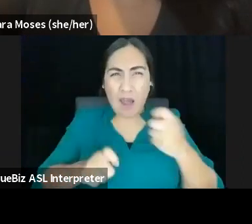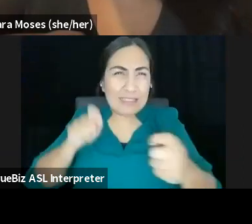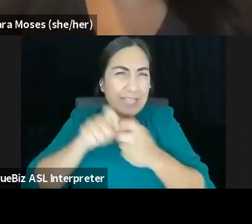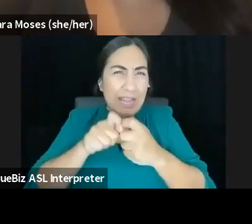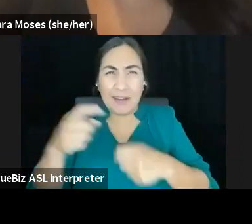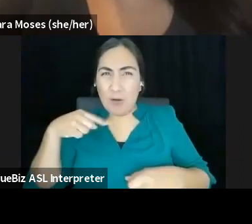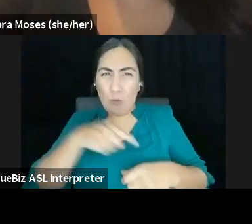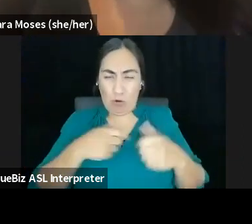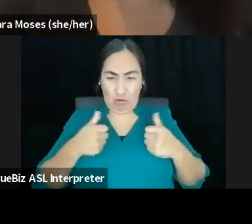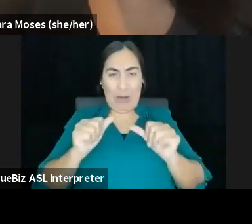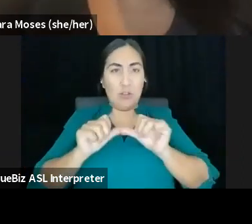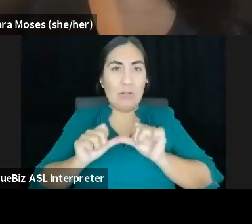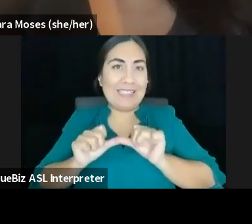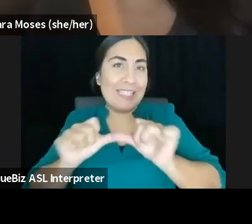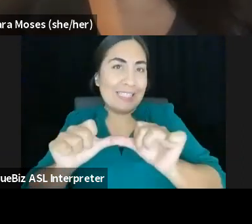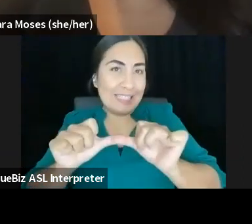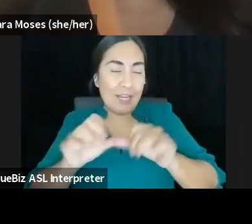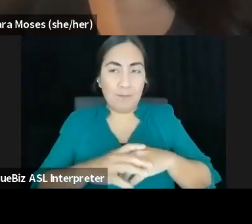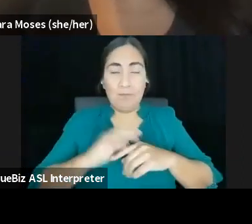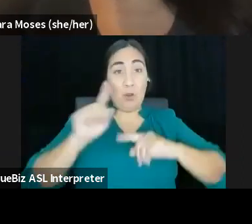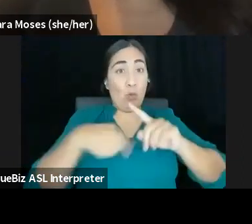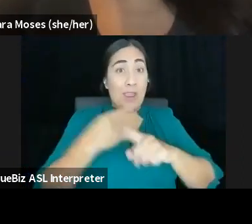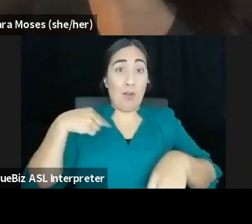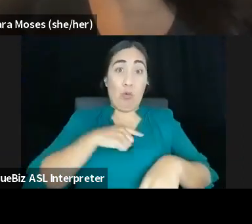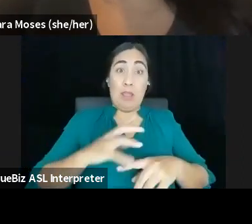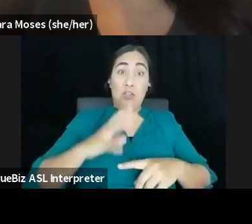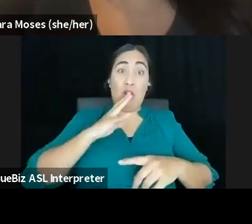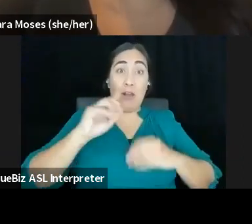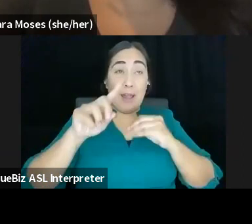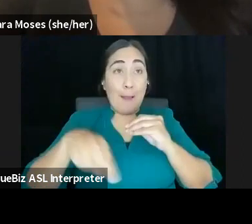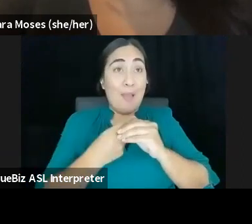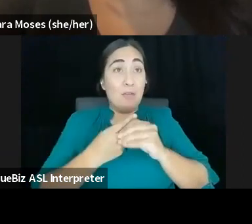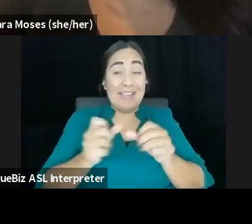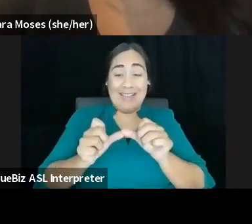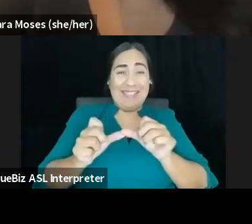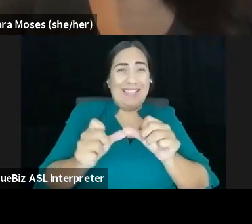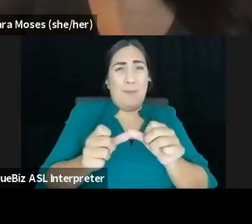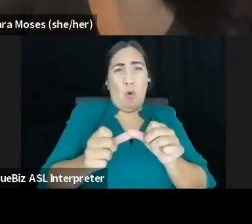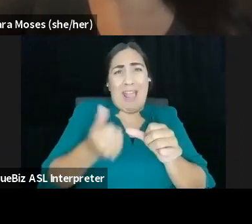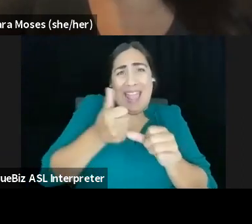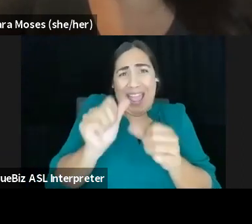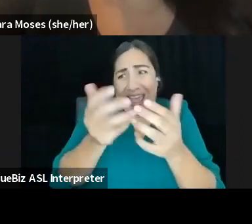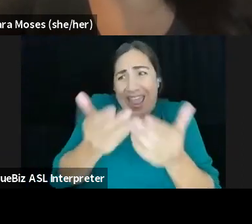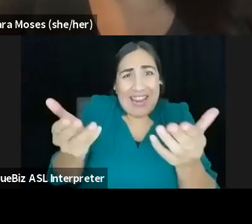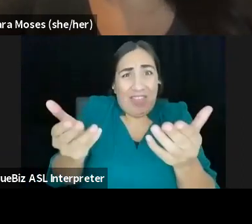sustain when we, when we talk about sustainable anything and like often, so often,